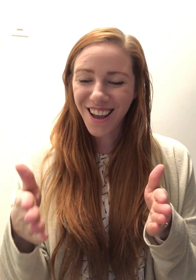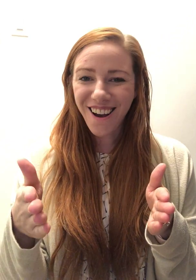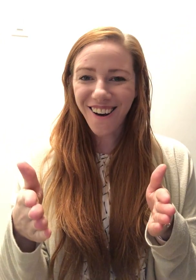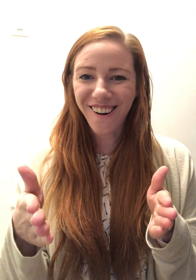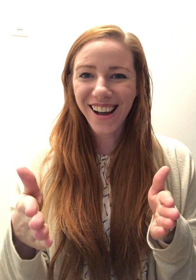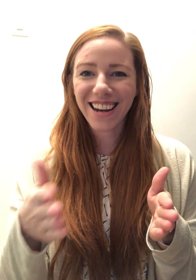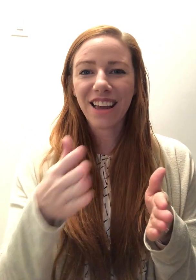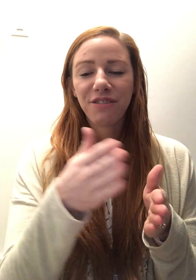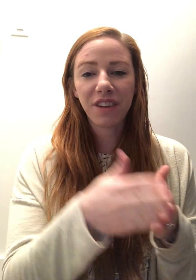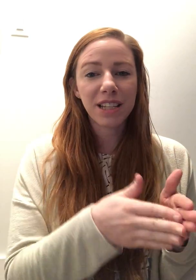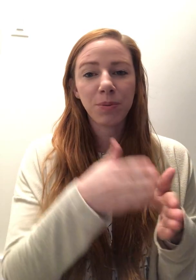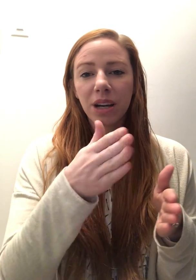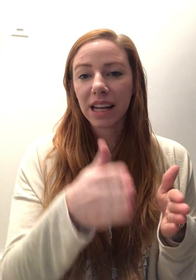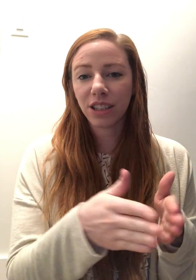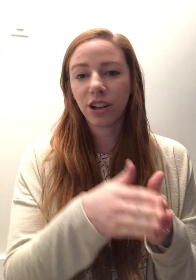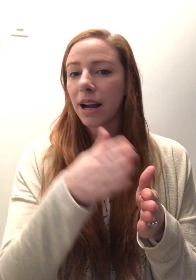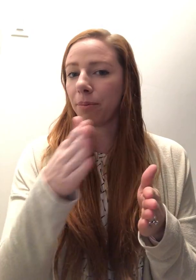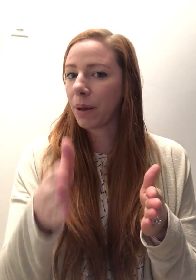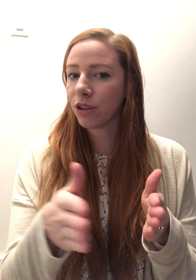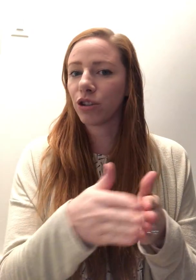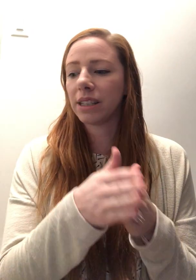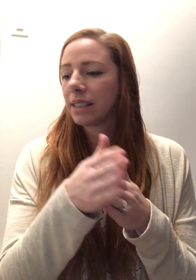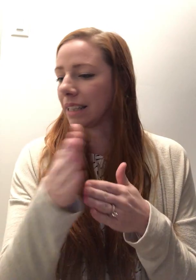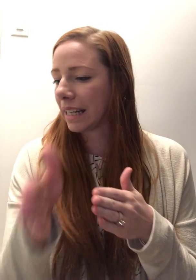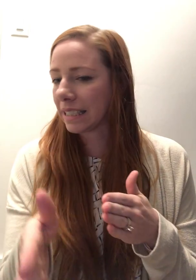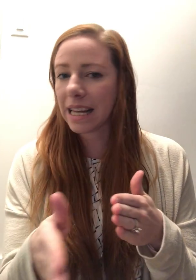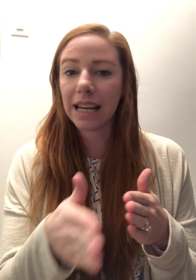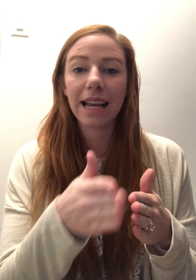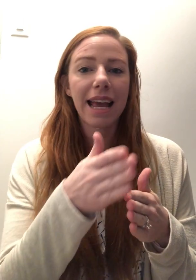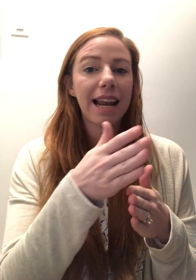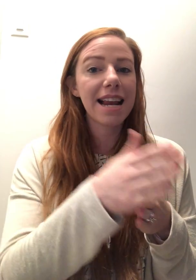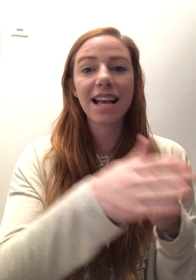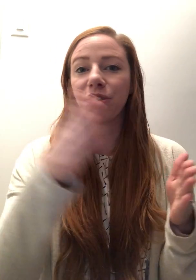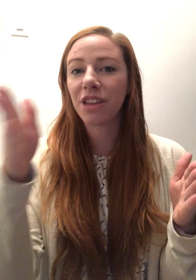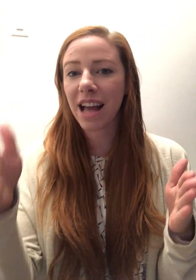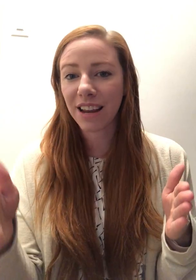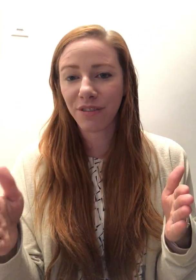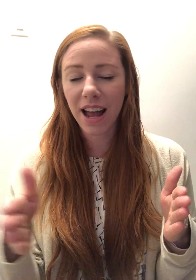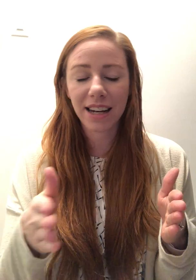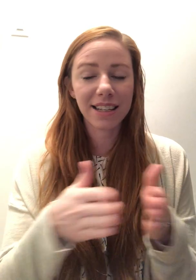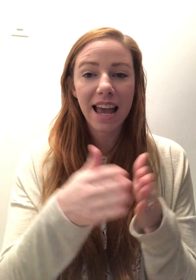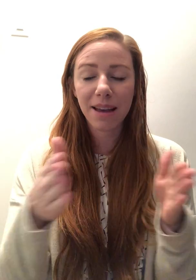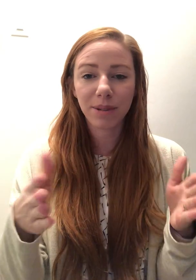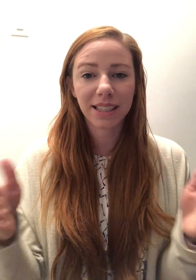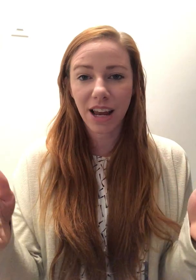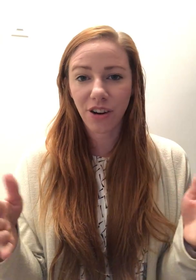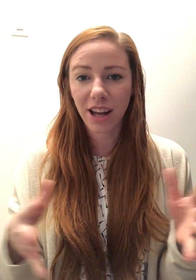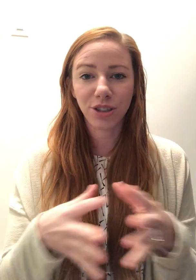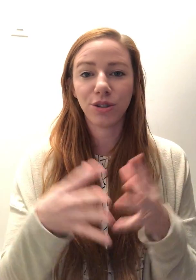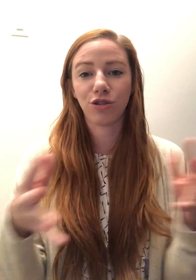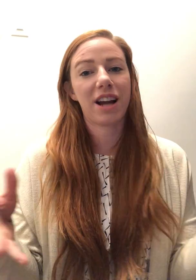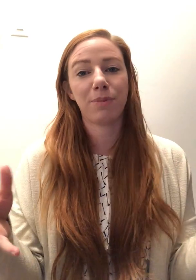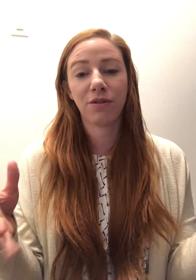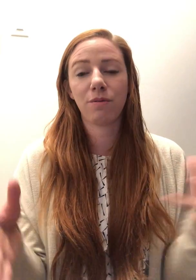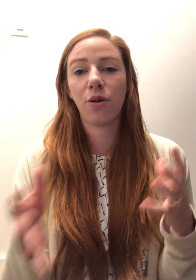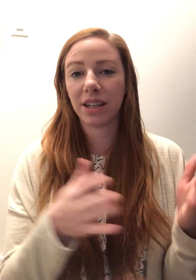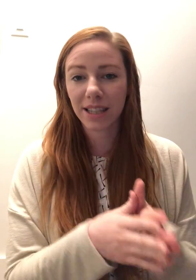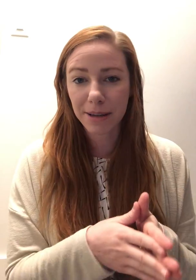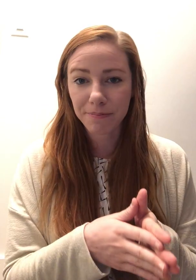on Facebook, Instagram, Pinterest, LinkedIn, and any other thing I can find, games, etc. to distract me from going to sleep.